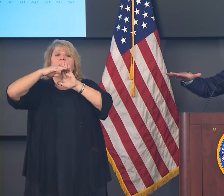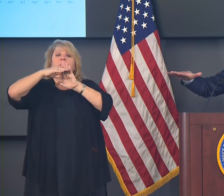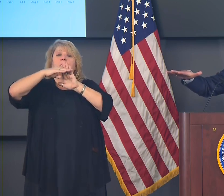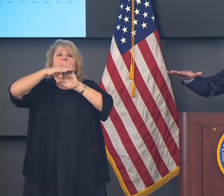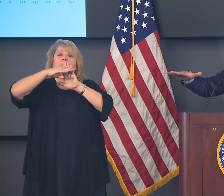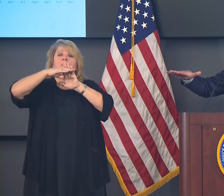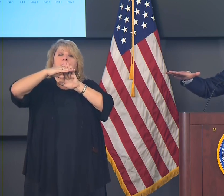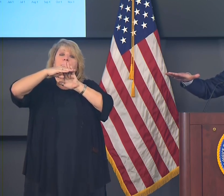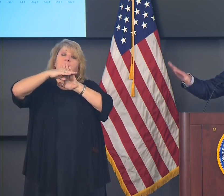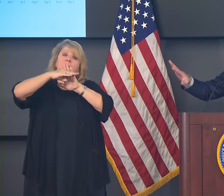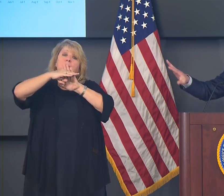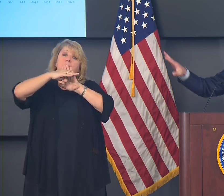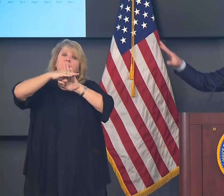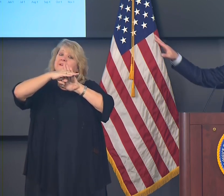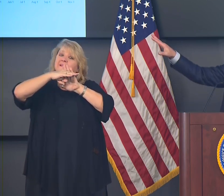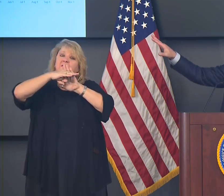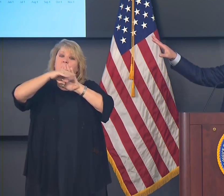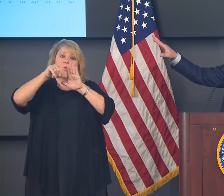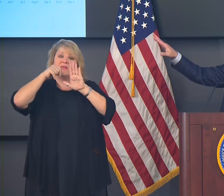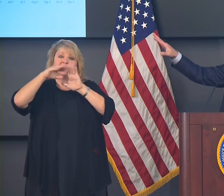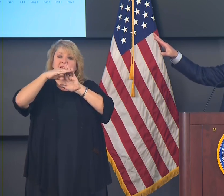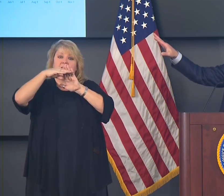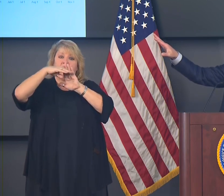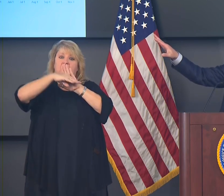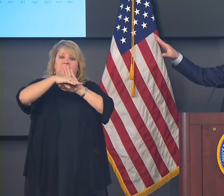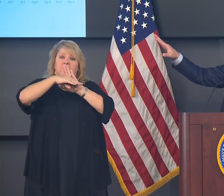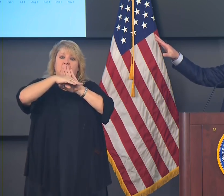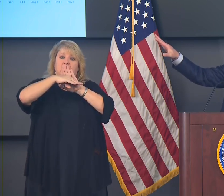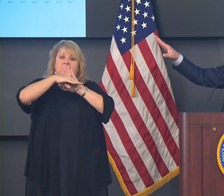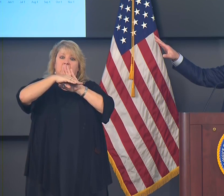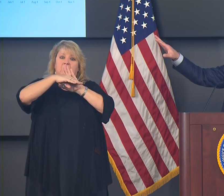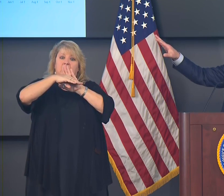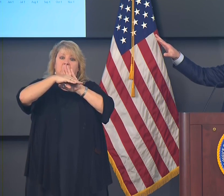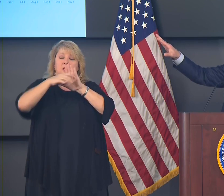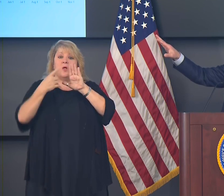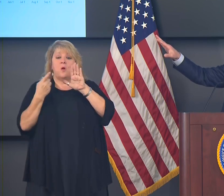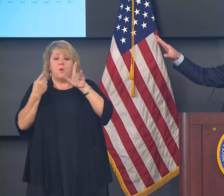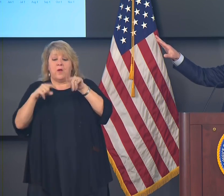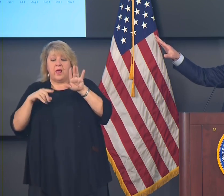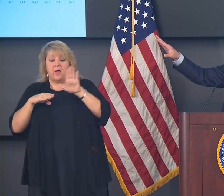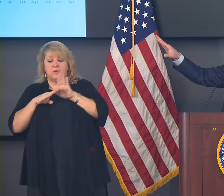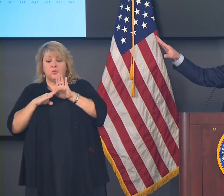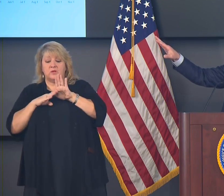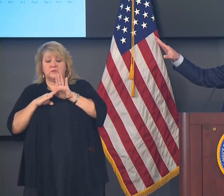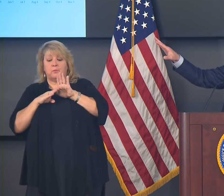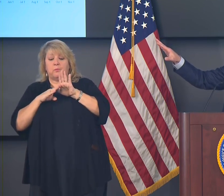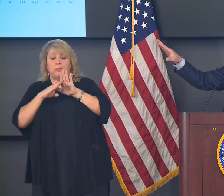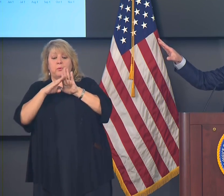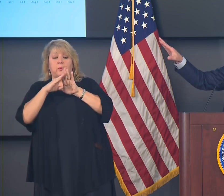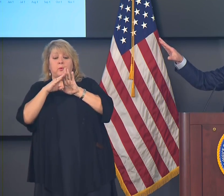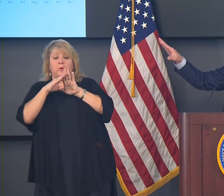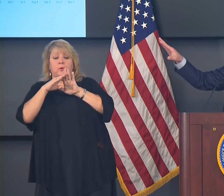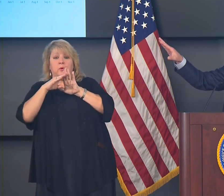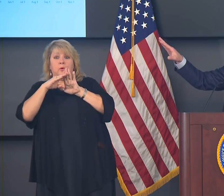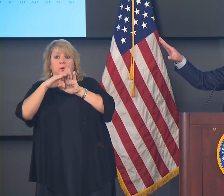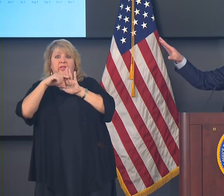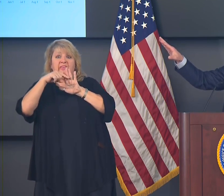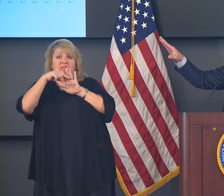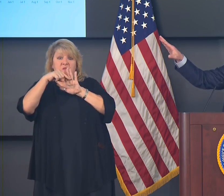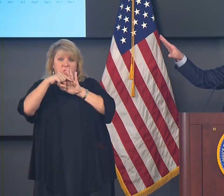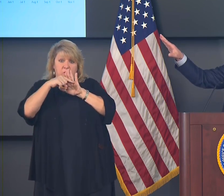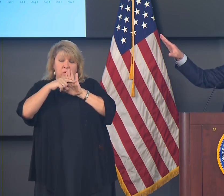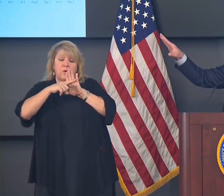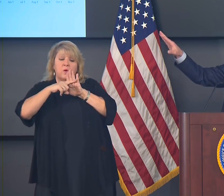cases and hospitalizations going into the third surge is much higher, relatively speaking, than the state as a whole.